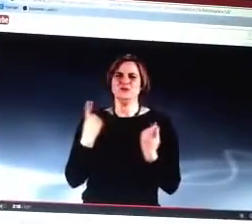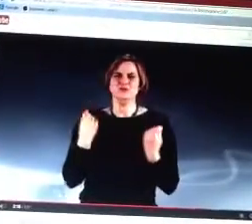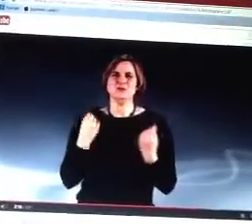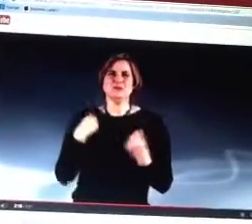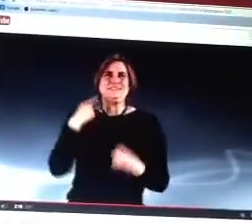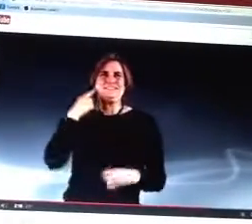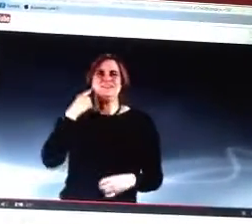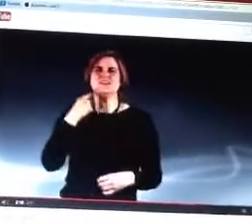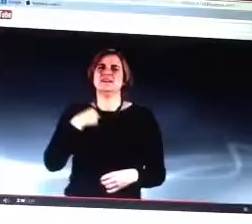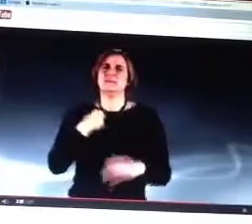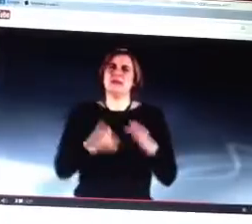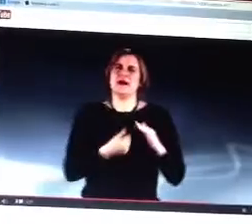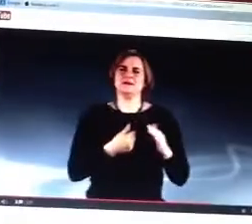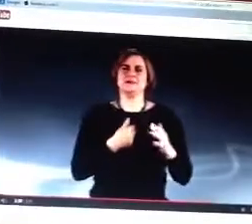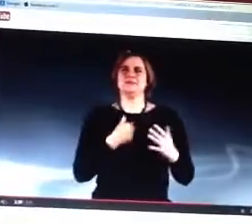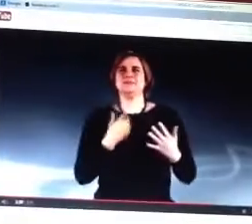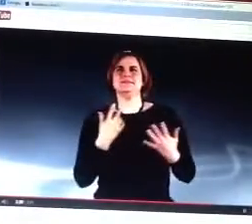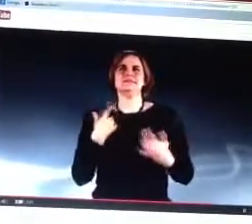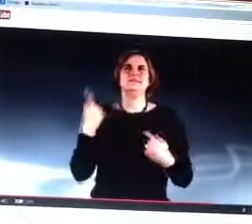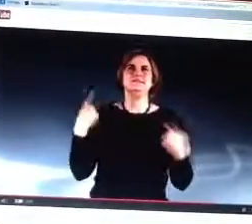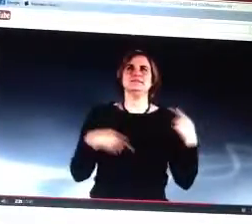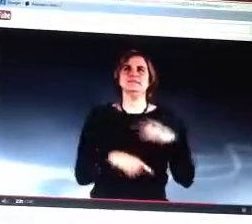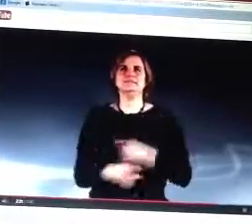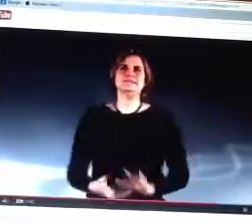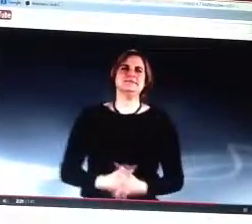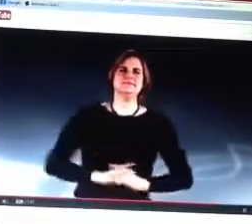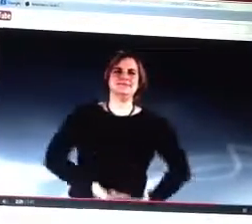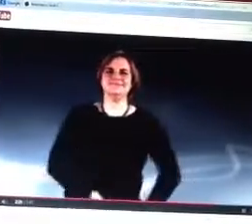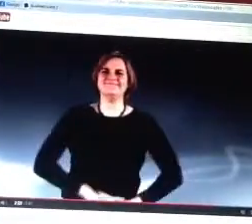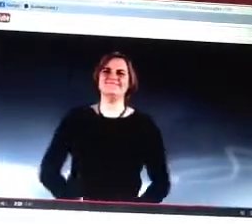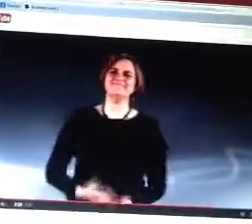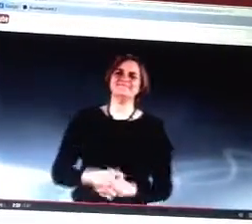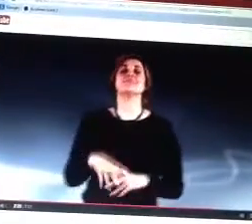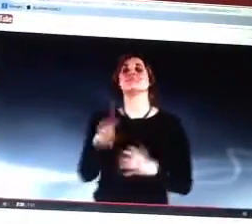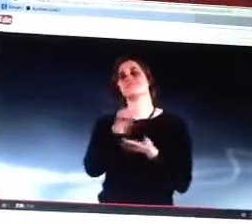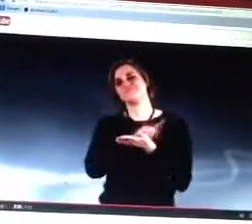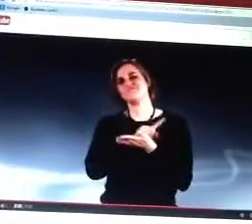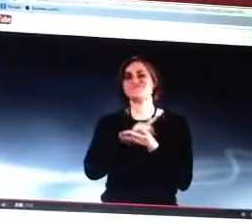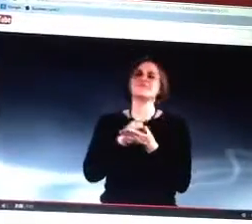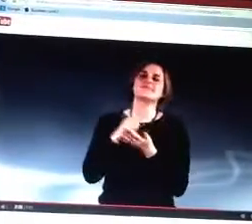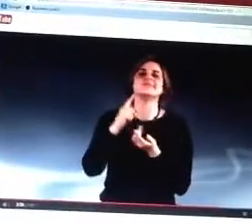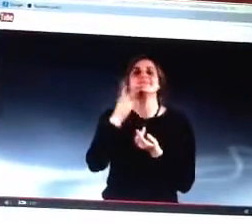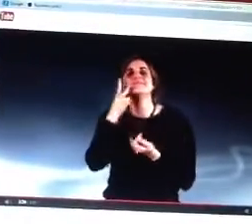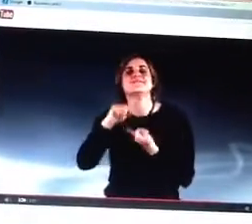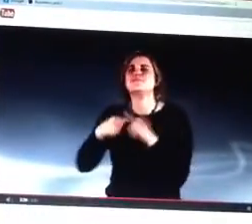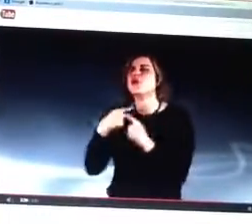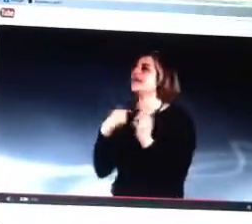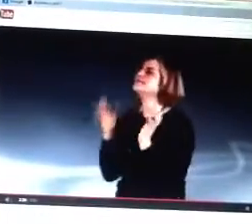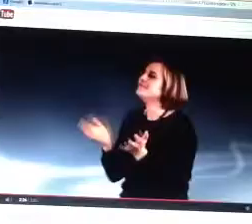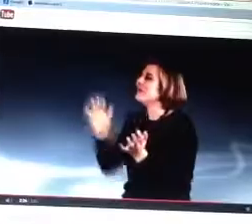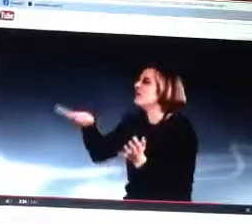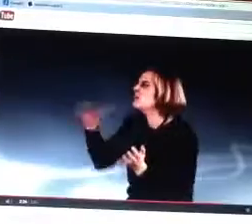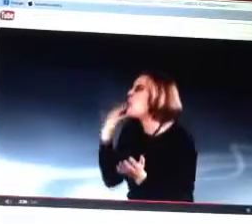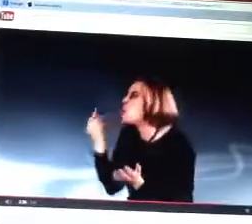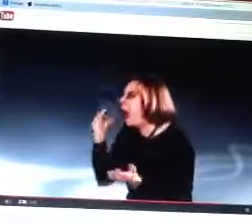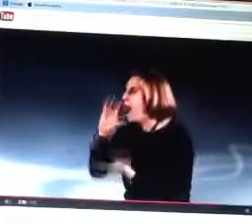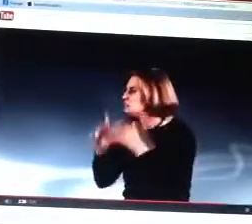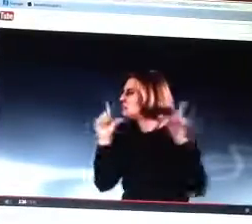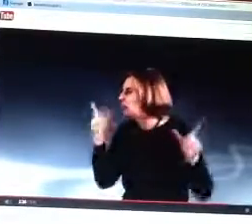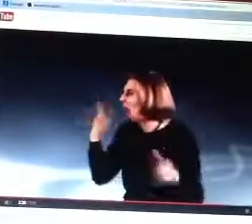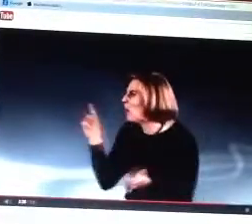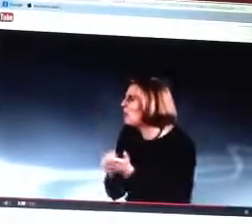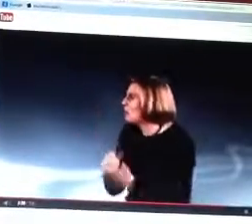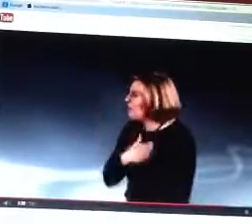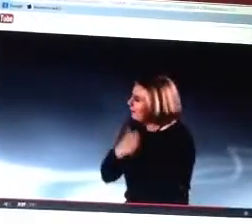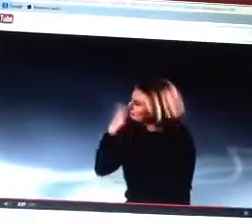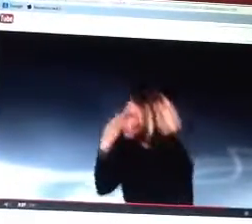really like this. So, I didn't really know what to do. So, hmm, my feelings were everywhere. So, a week went by, and some of my